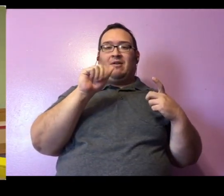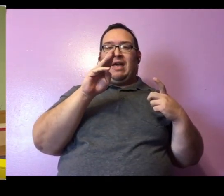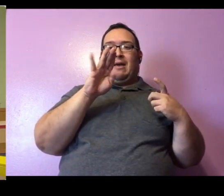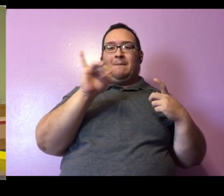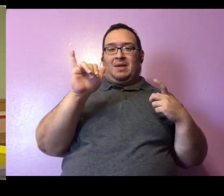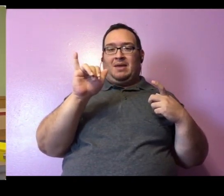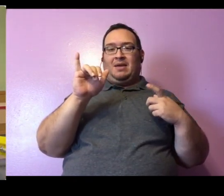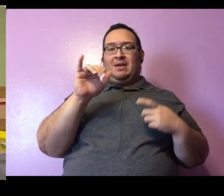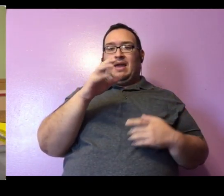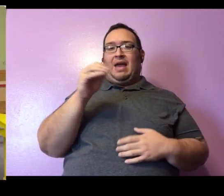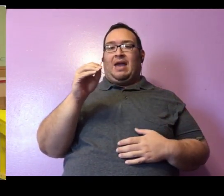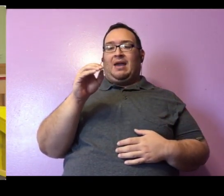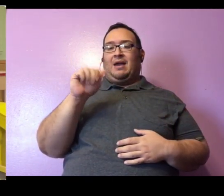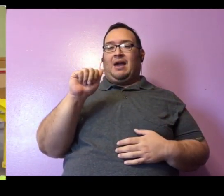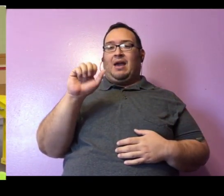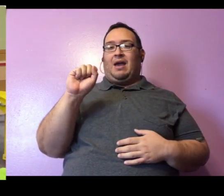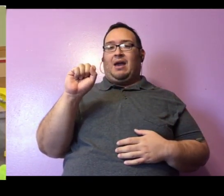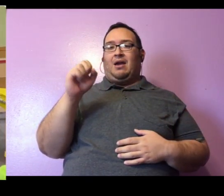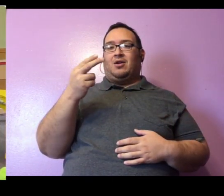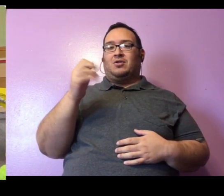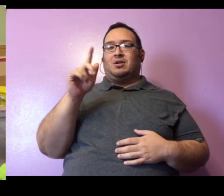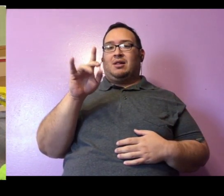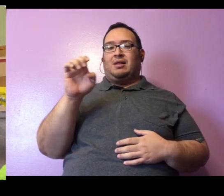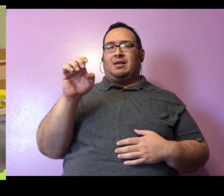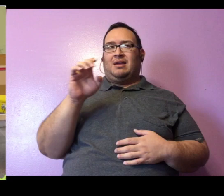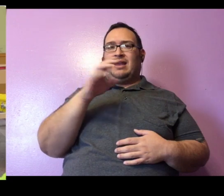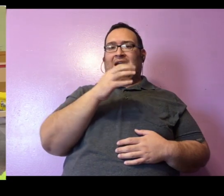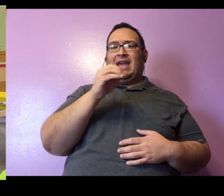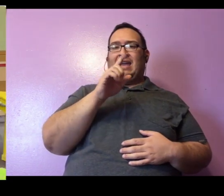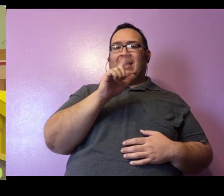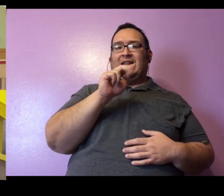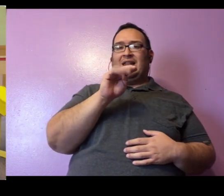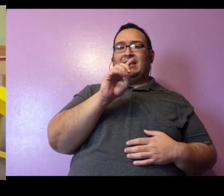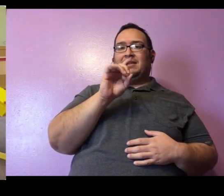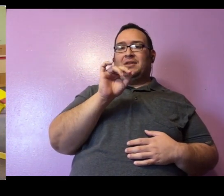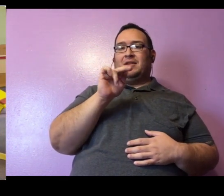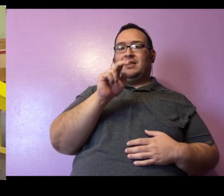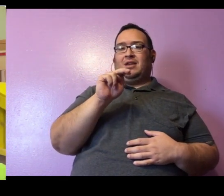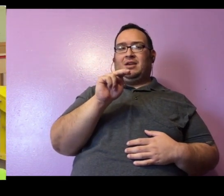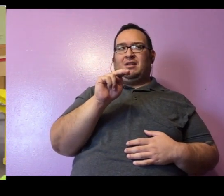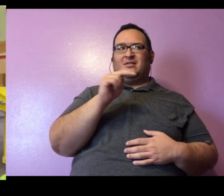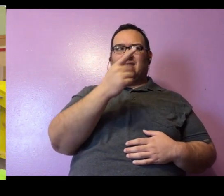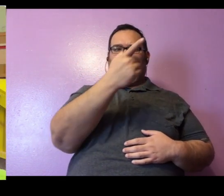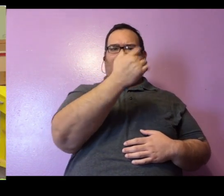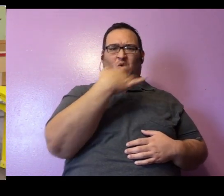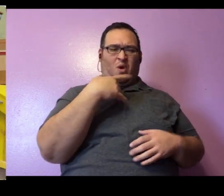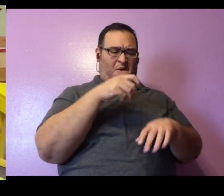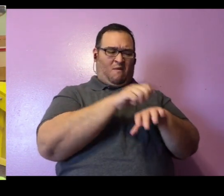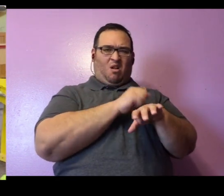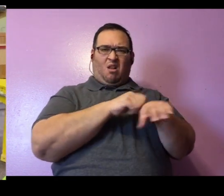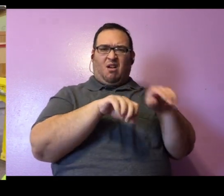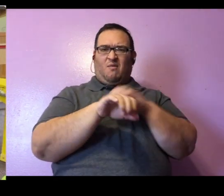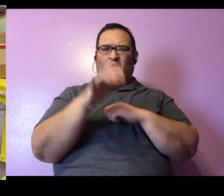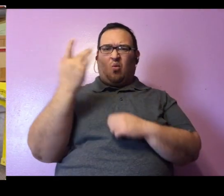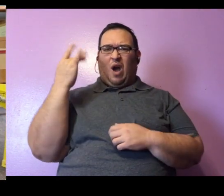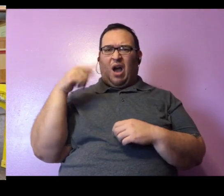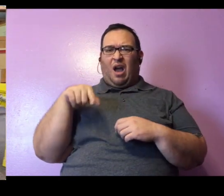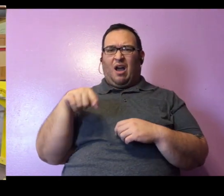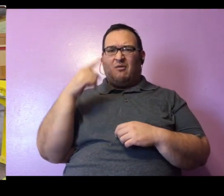Ashley. And then also one from Lyndon that all seem to be kind of related. So Lyndon asked why I am wearing gloves right now. And Abby and Ashley want to know what